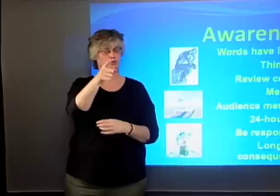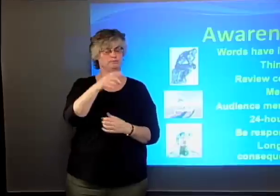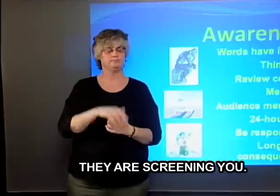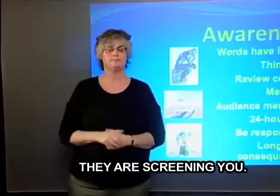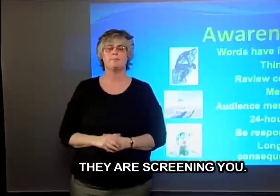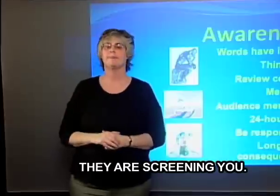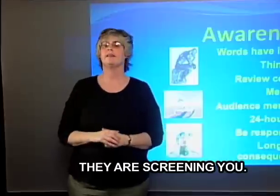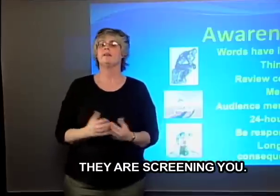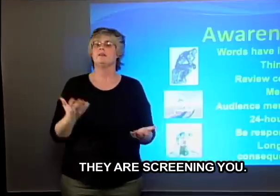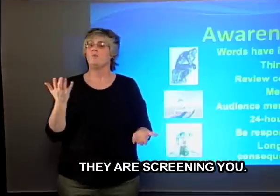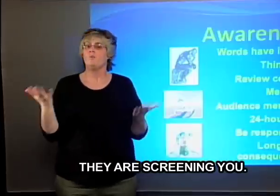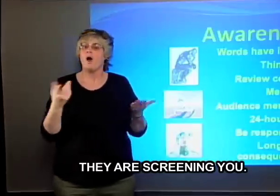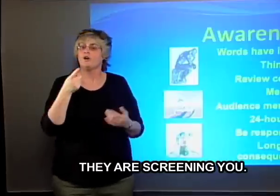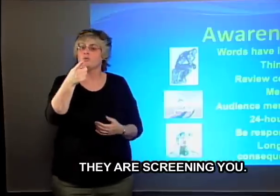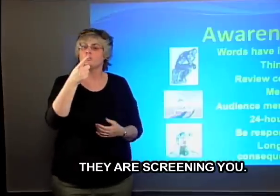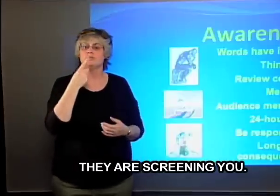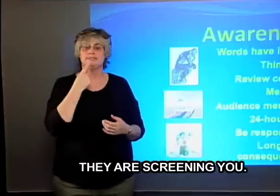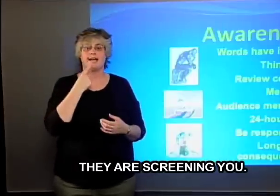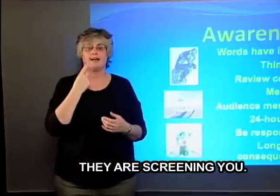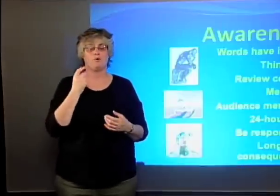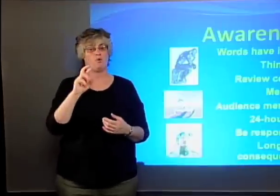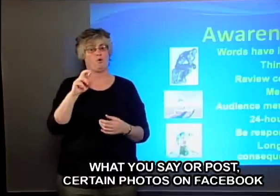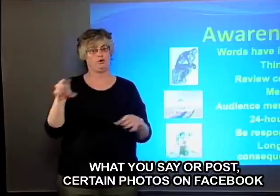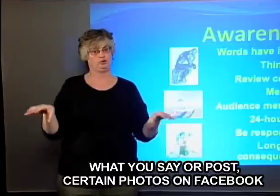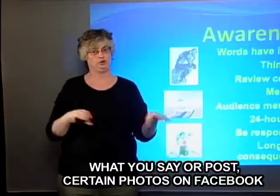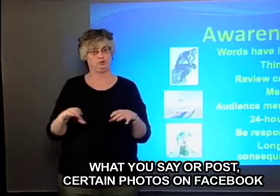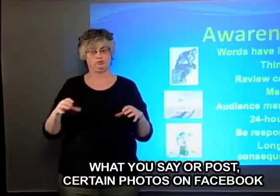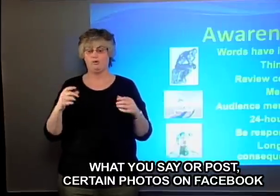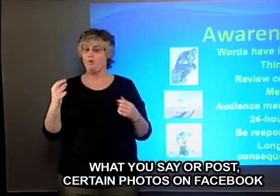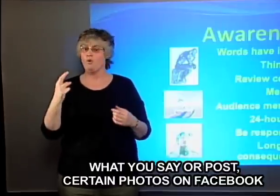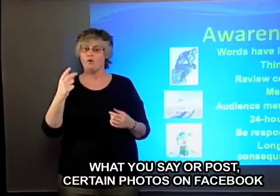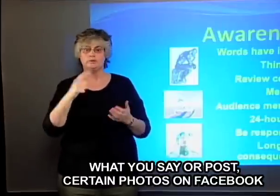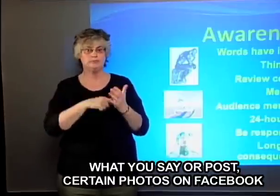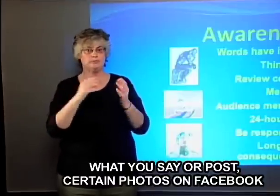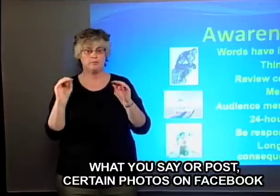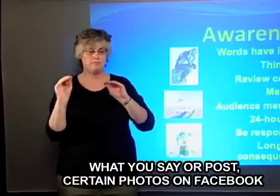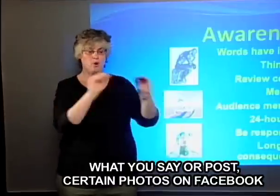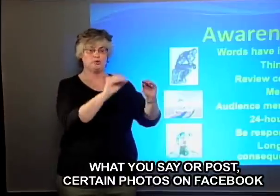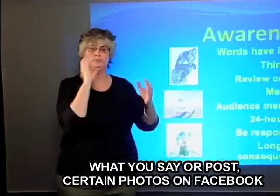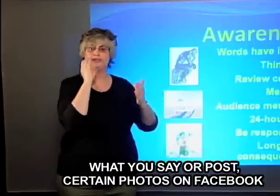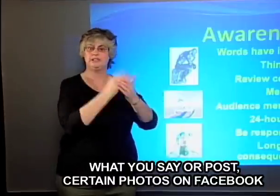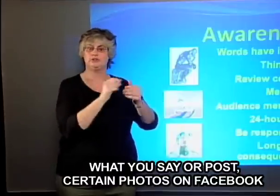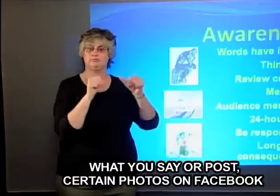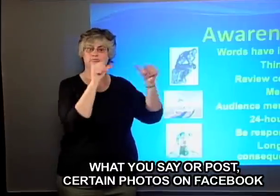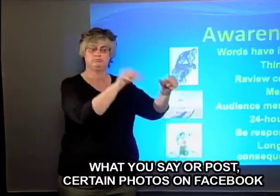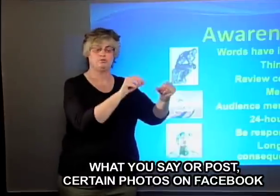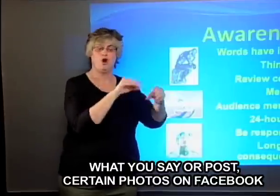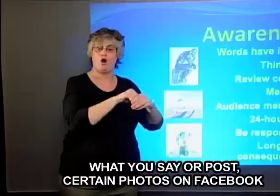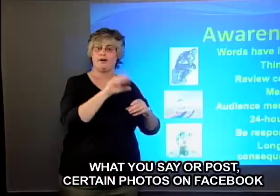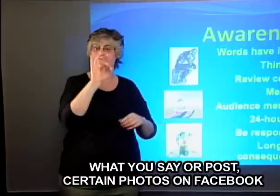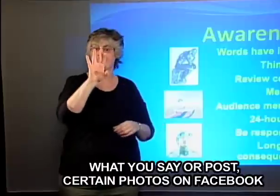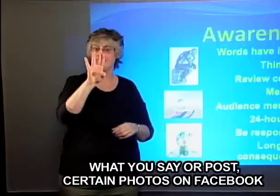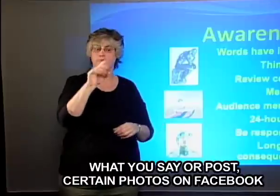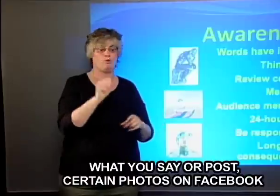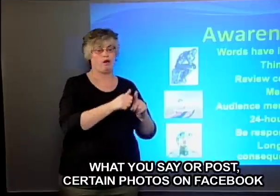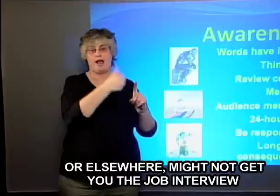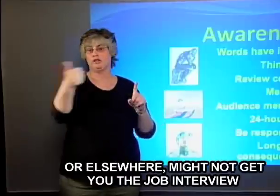They are screening you. What you say or post, certain photos on Facebook or